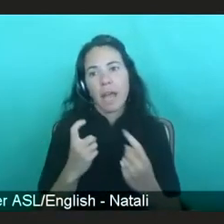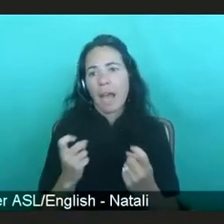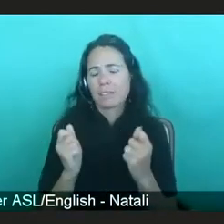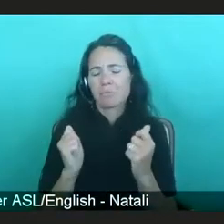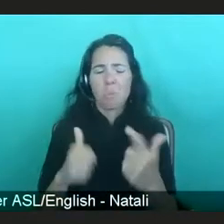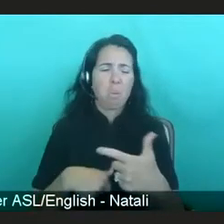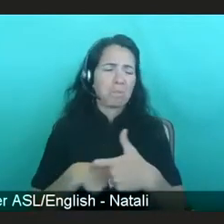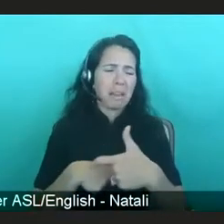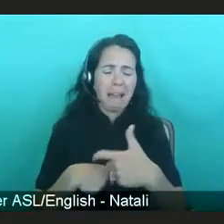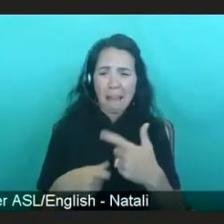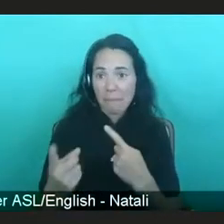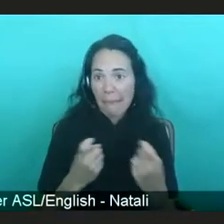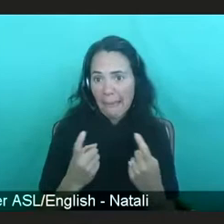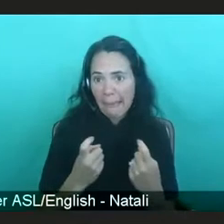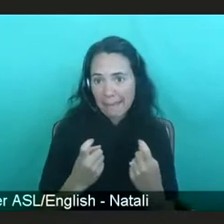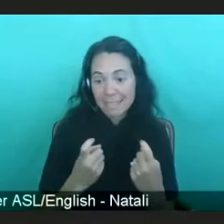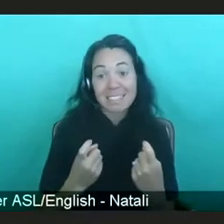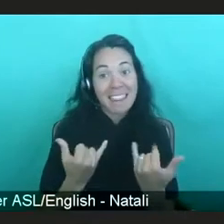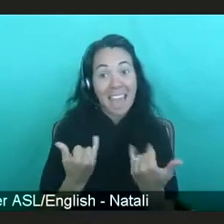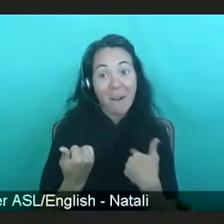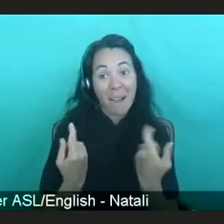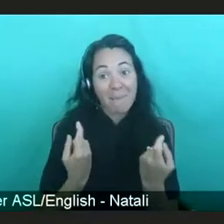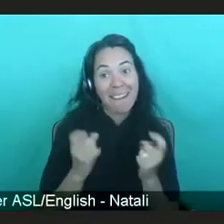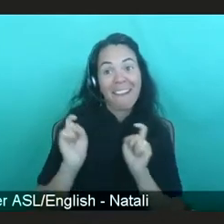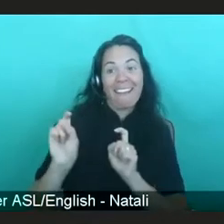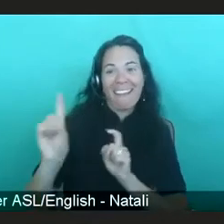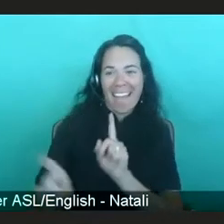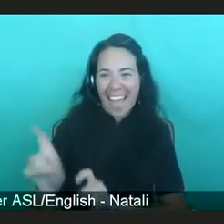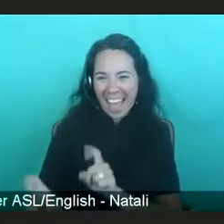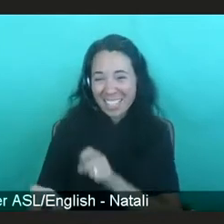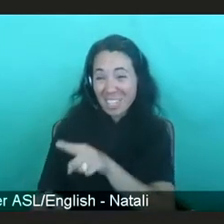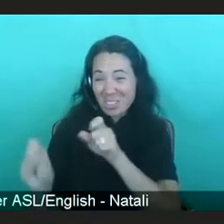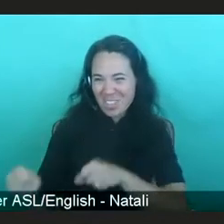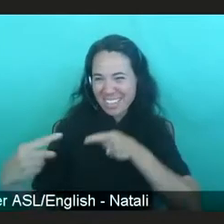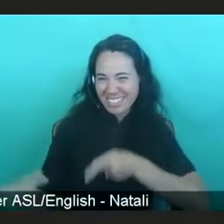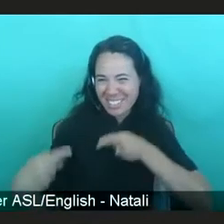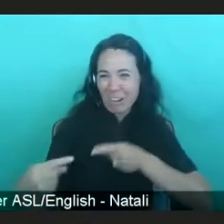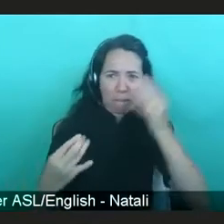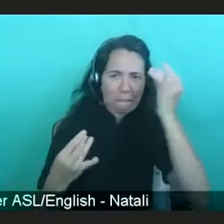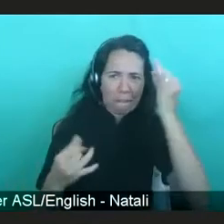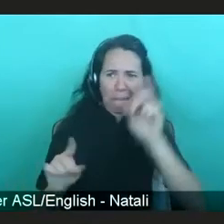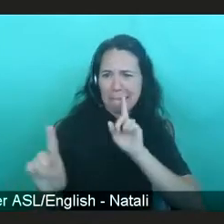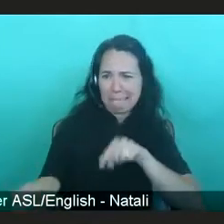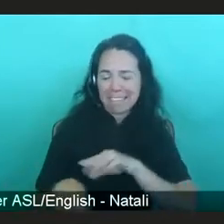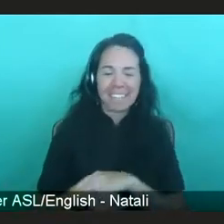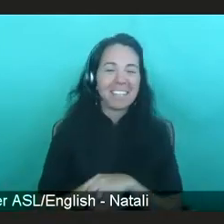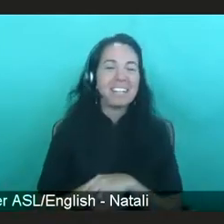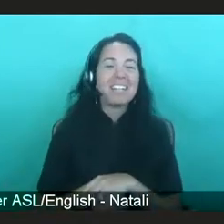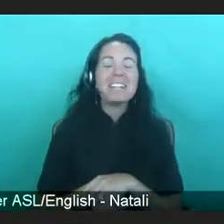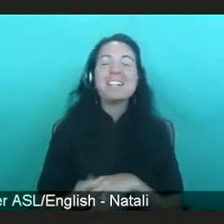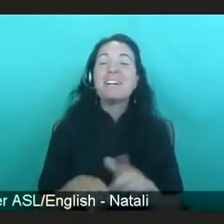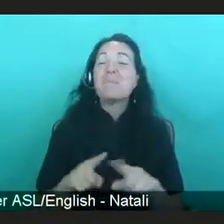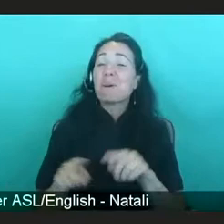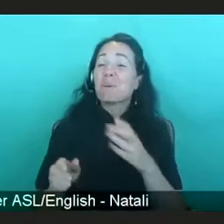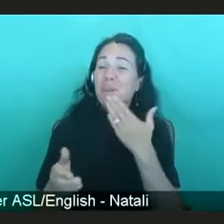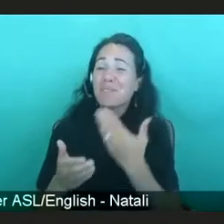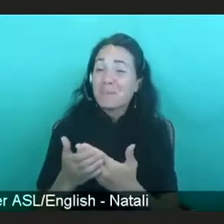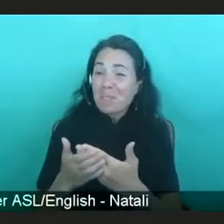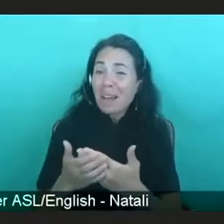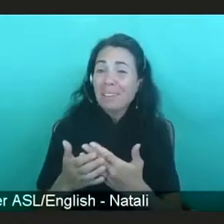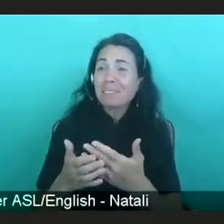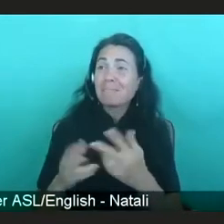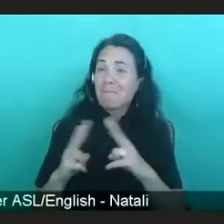programs, I'm going to ask you the question now so you can struggle with it. You've done really well creating a vaccine